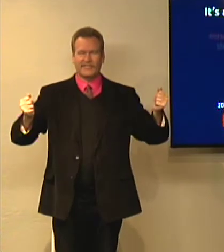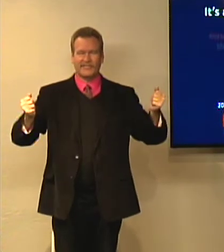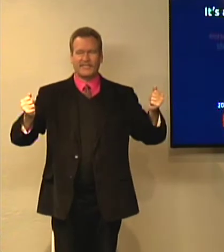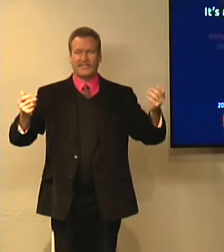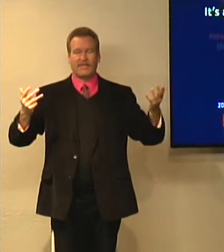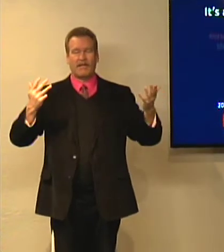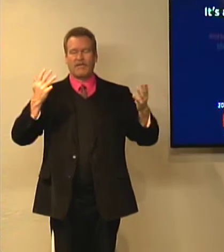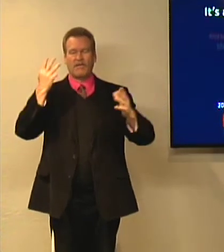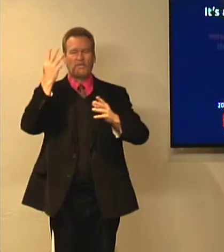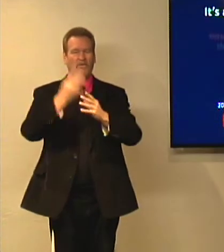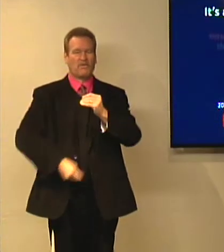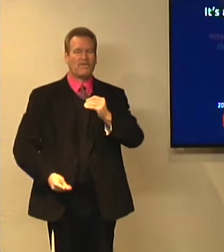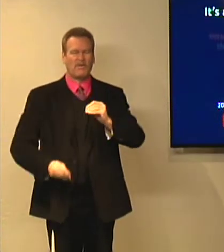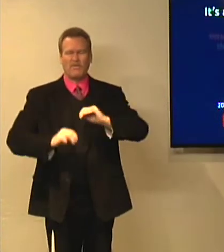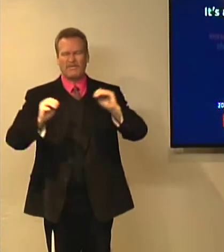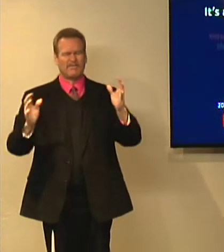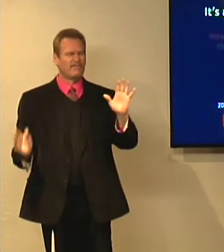nothing would exist.